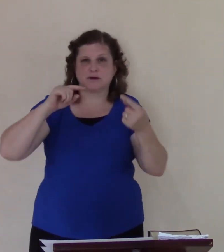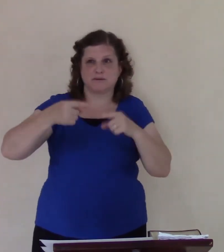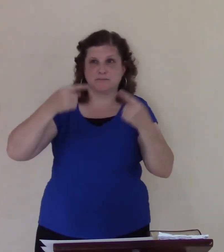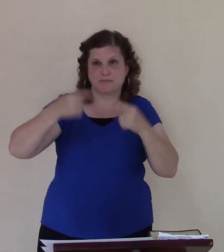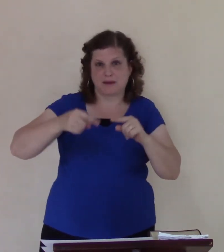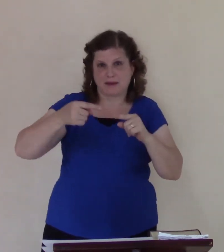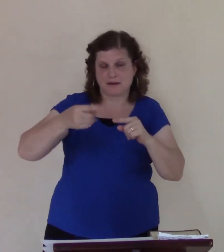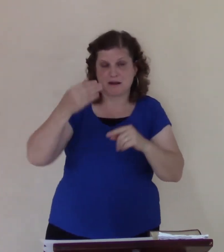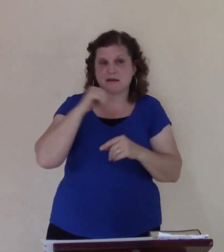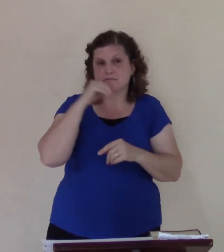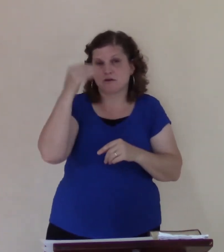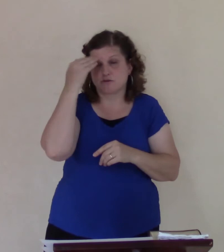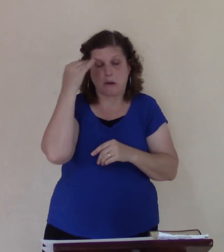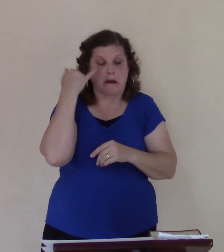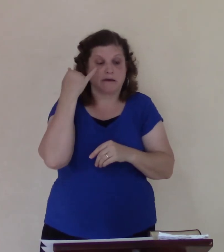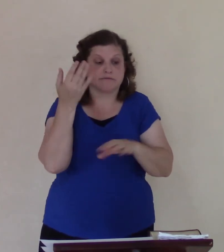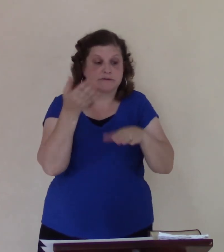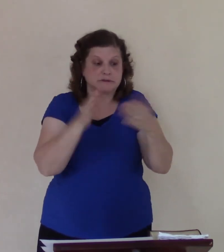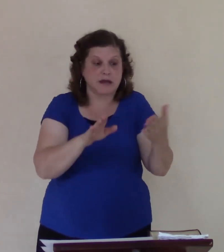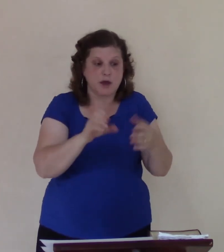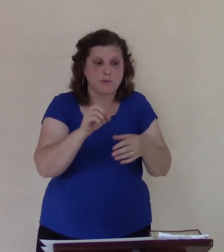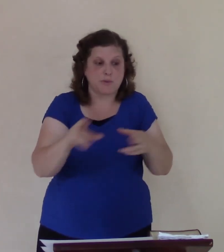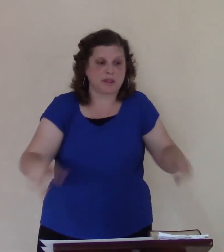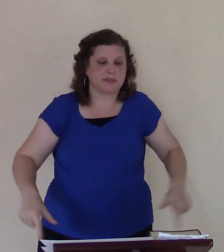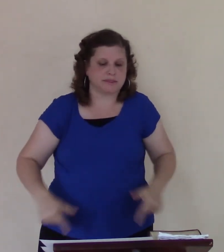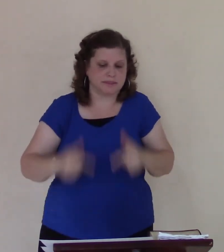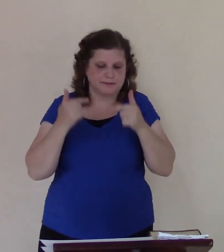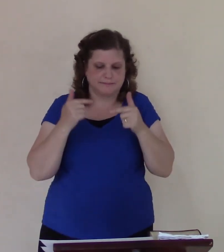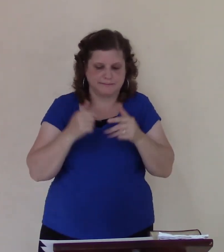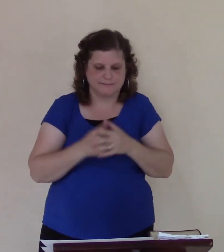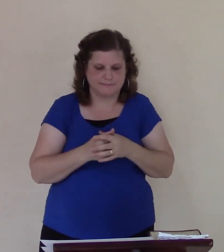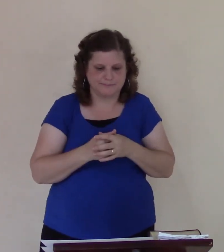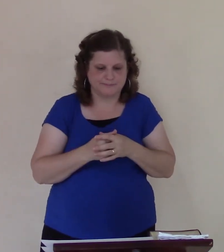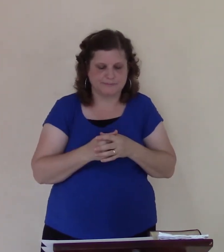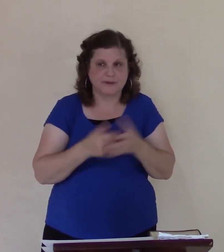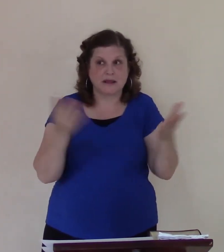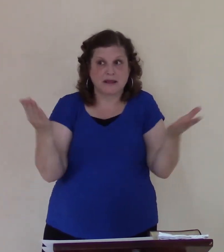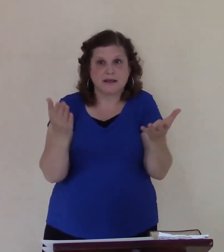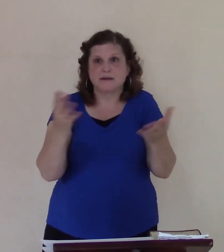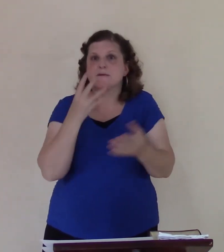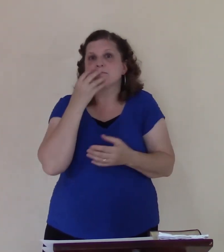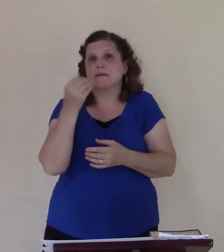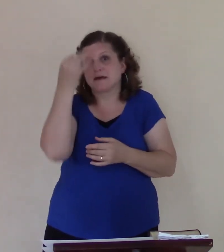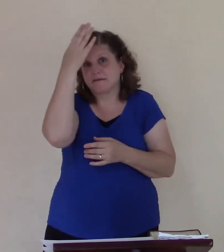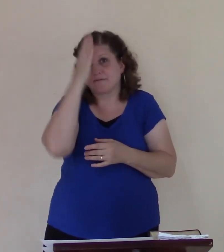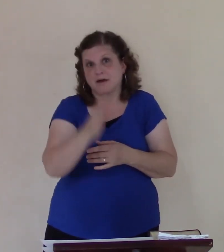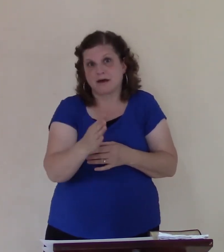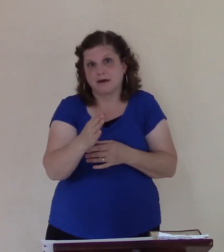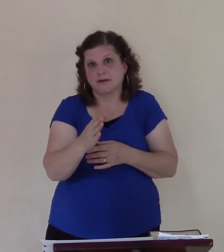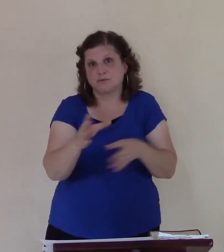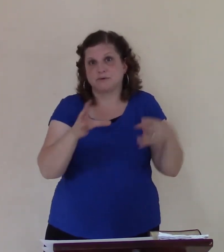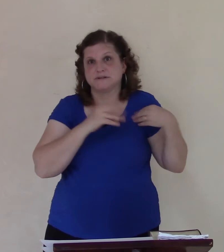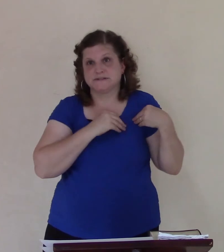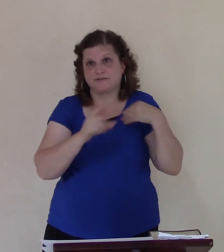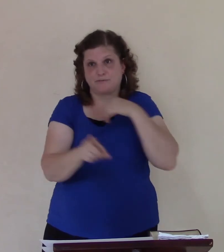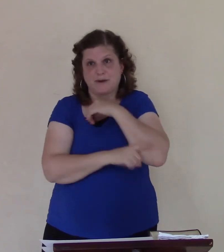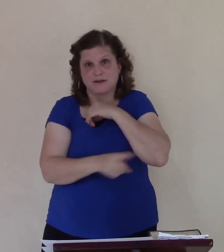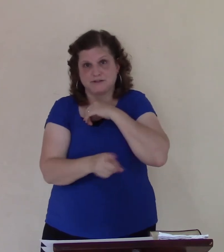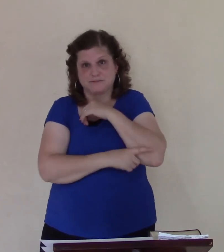to live or die so here the man of God has been punished and now he comes to the